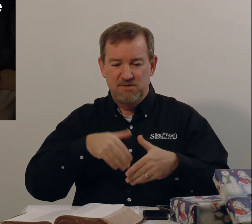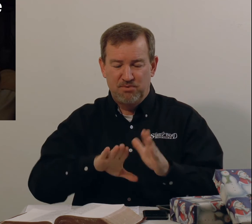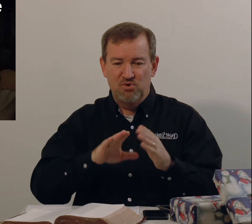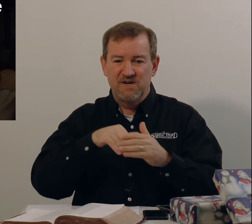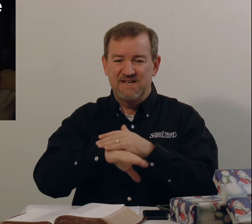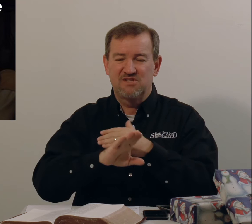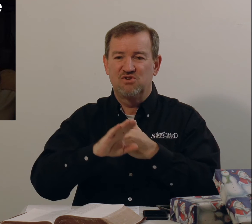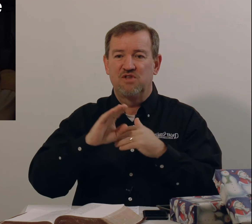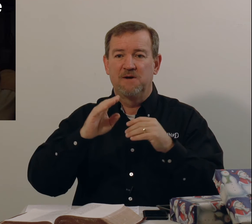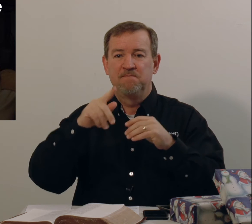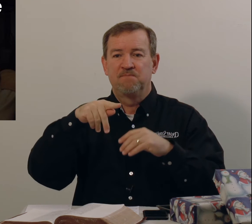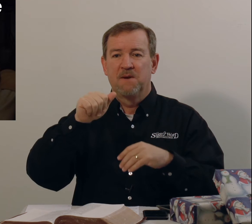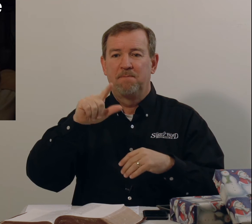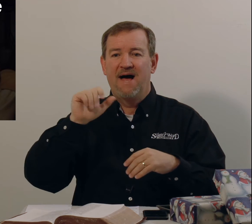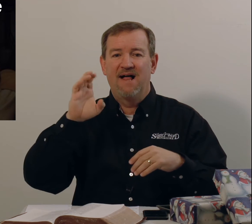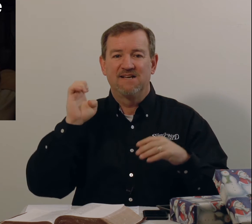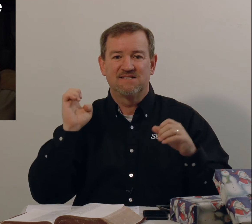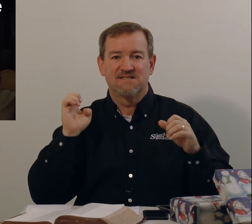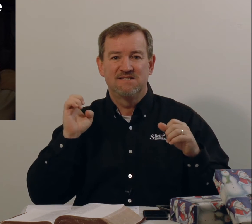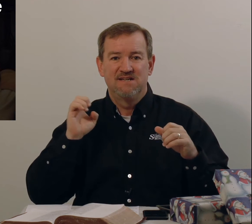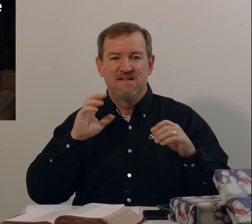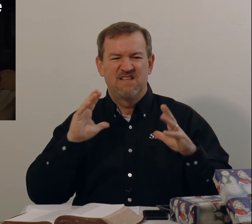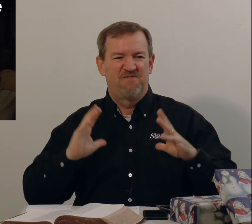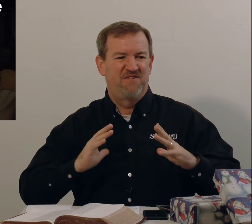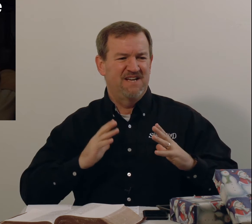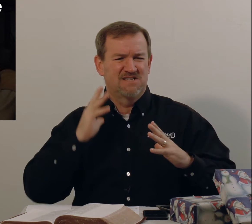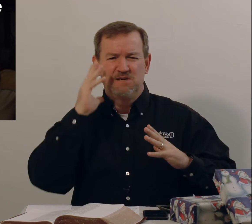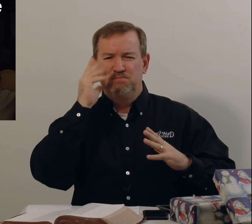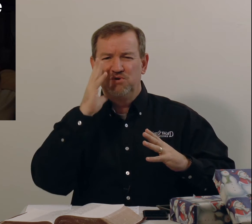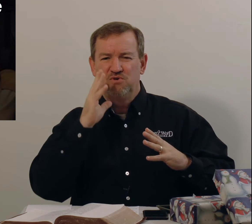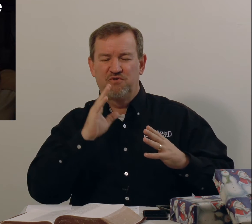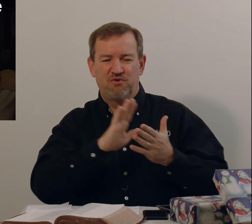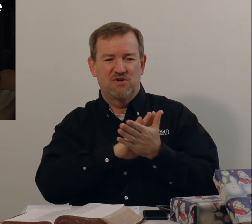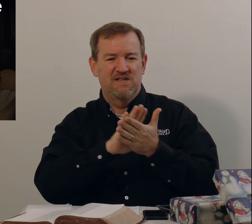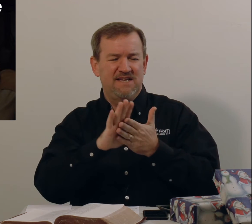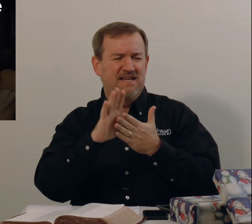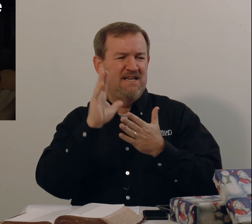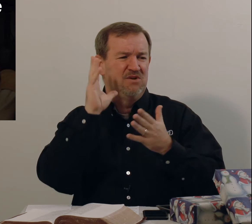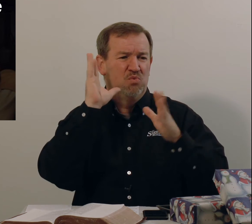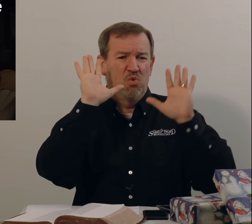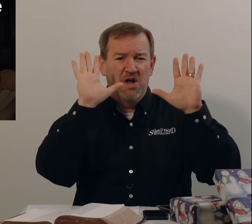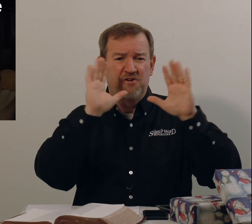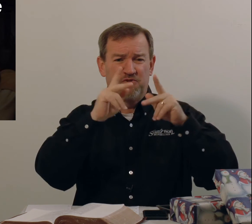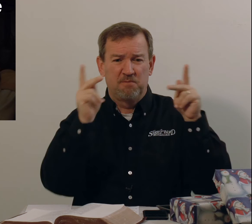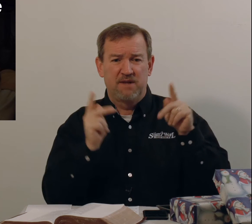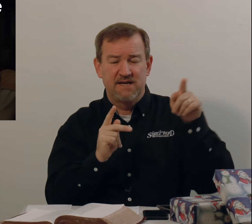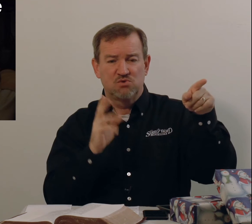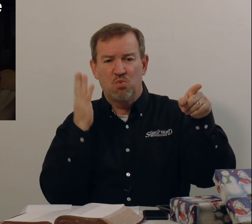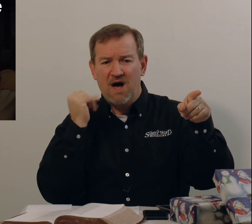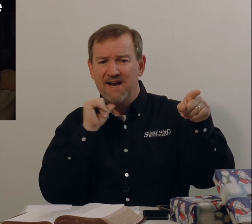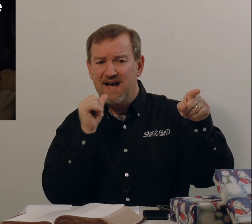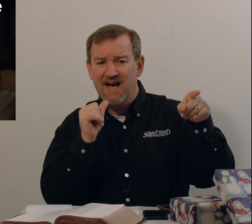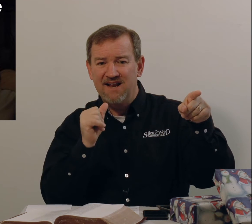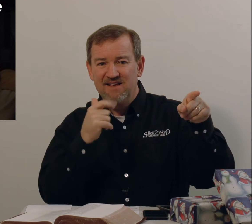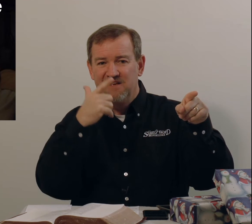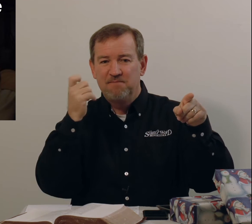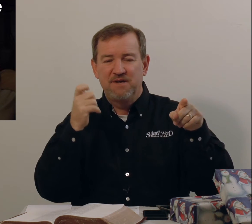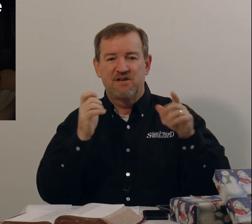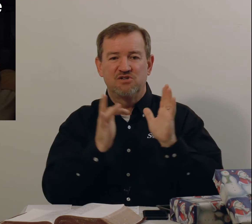be born into the palace, the fancy, beautiful, clean, wonderful place? Why not? Because